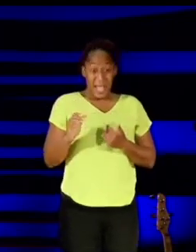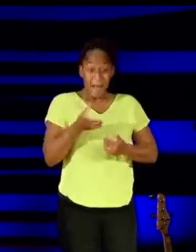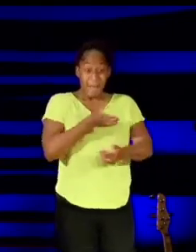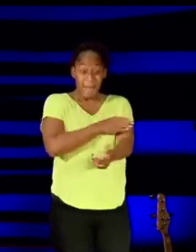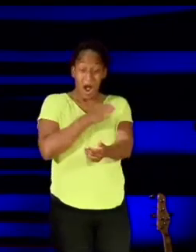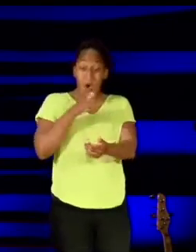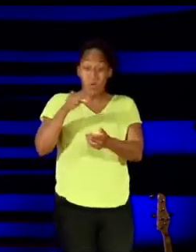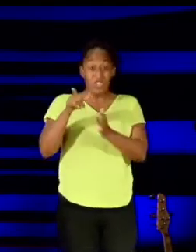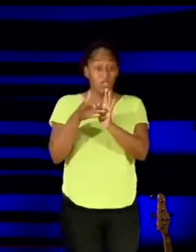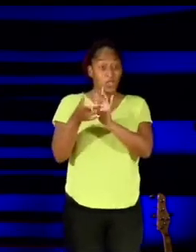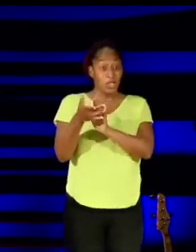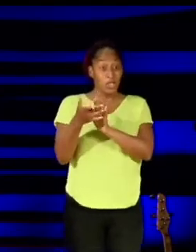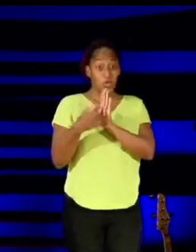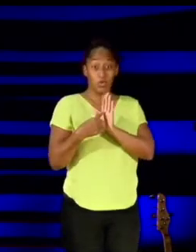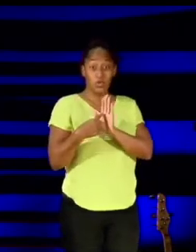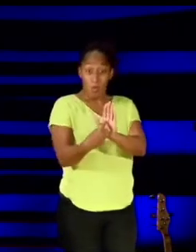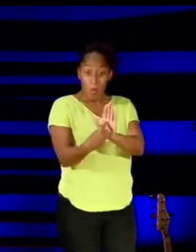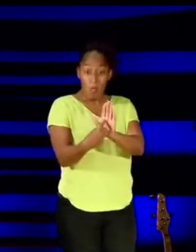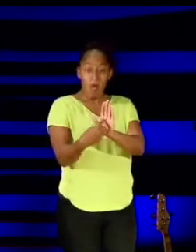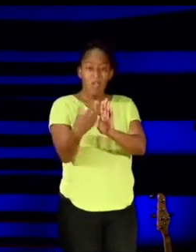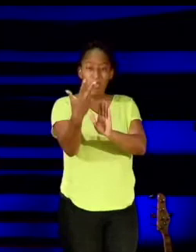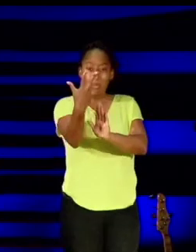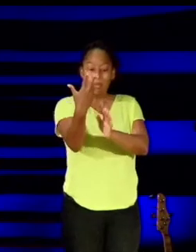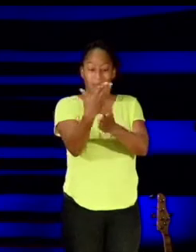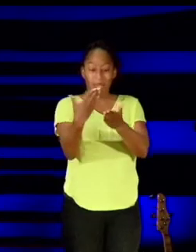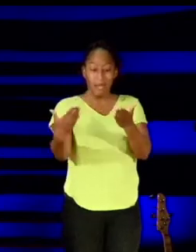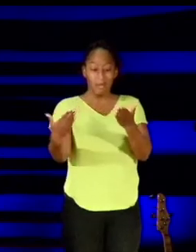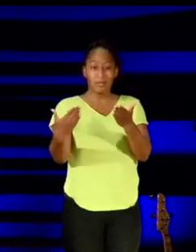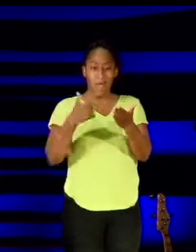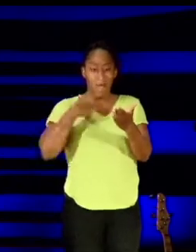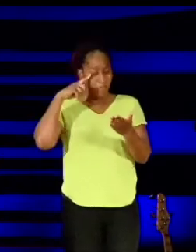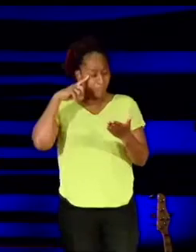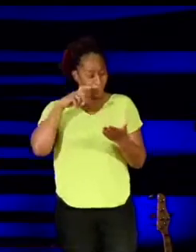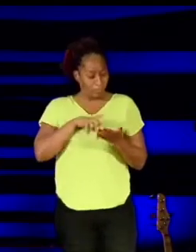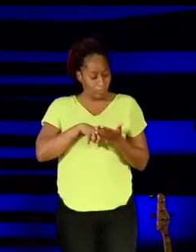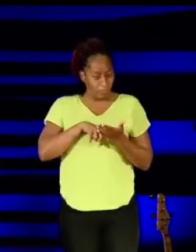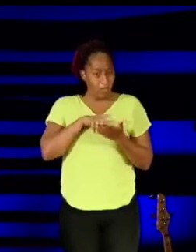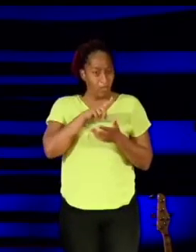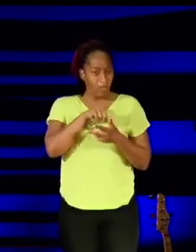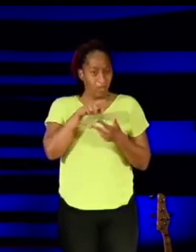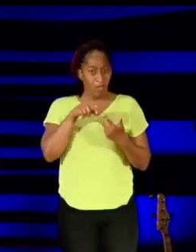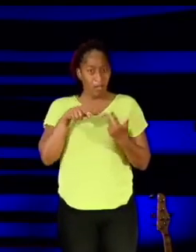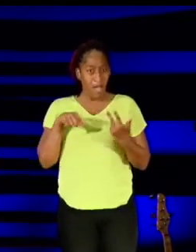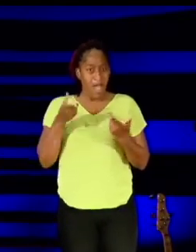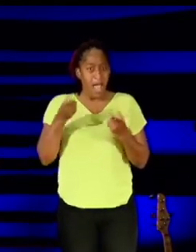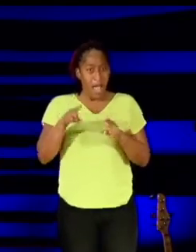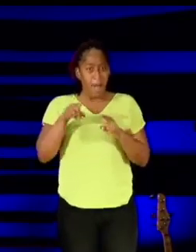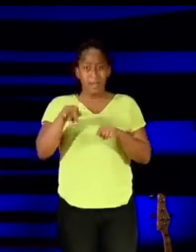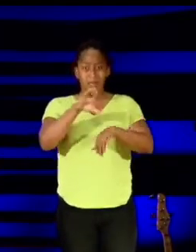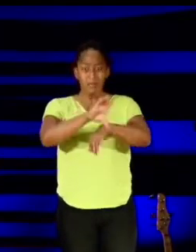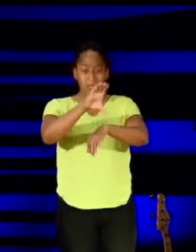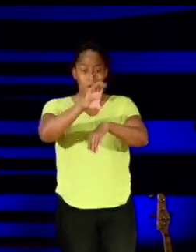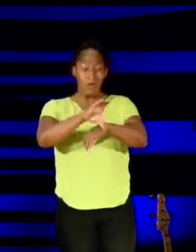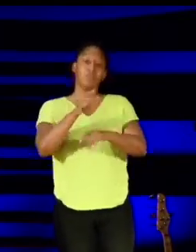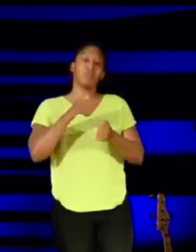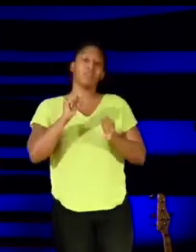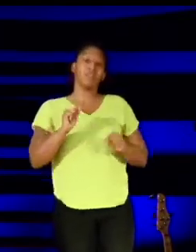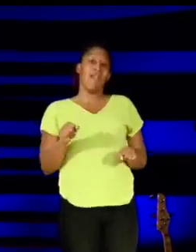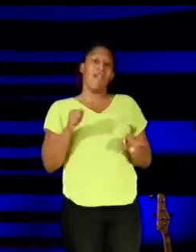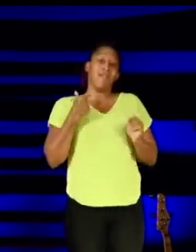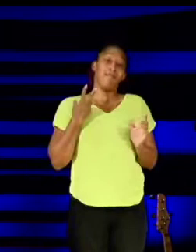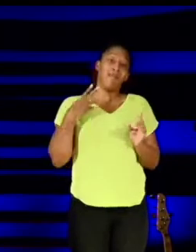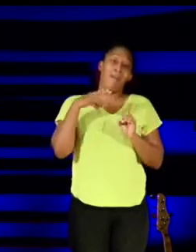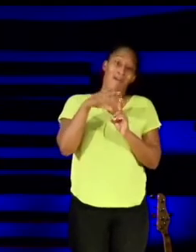operated in our text, there are three things that I observed that went down here in the synagogue that we can apply to our own